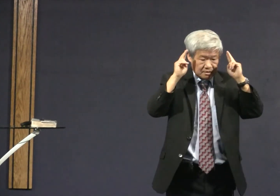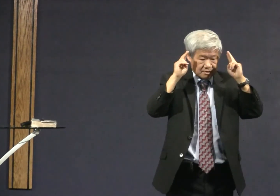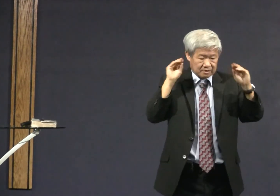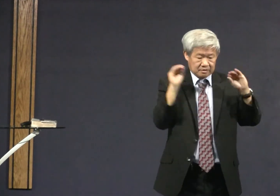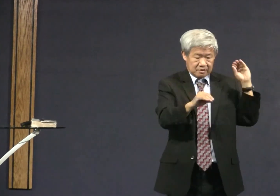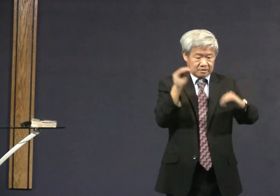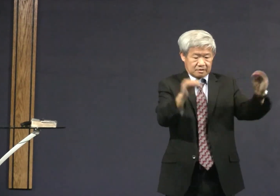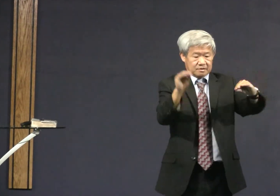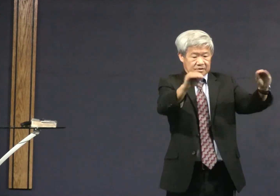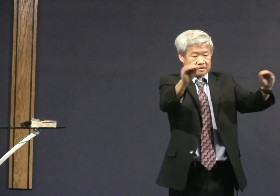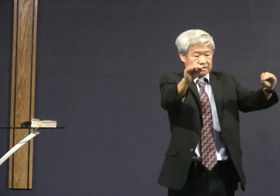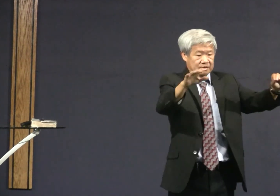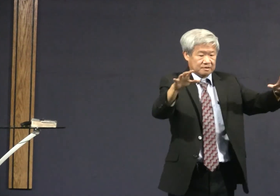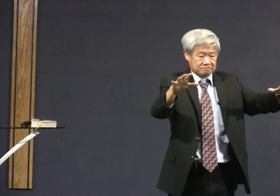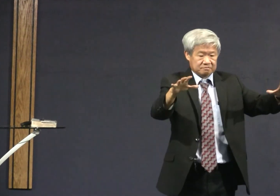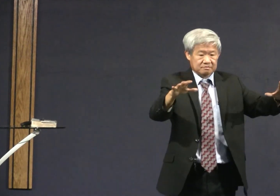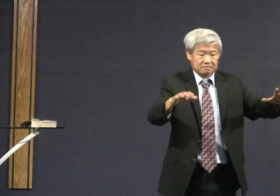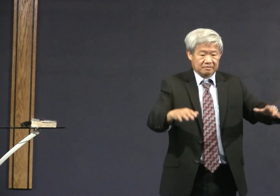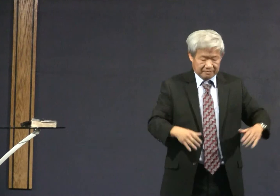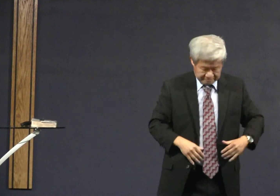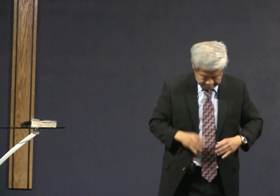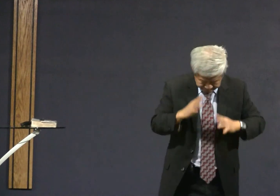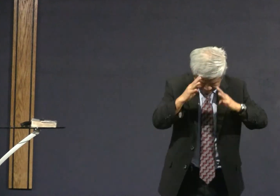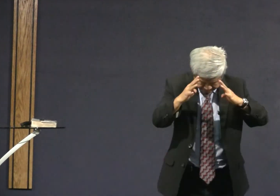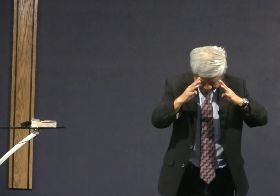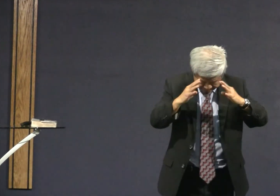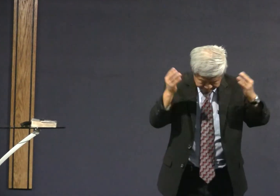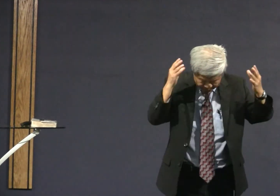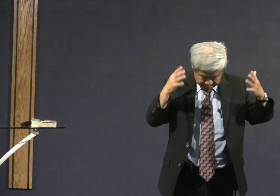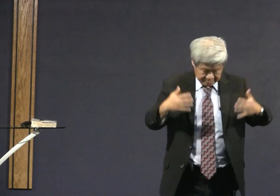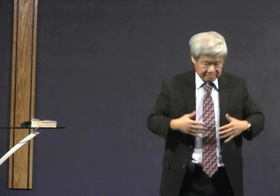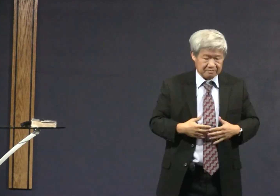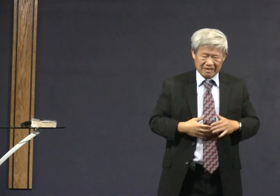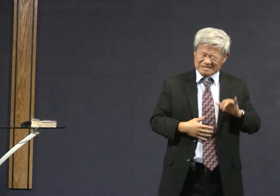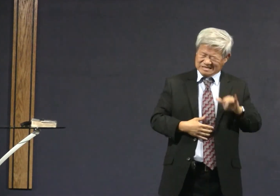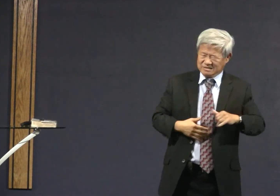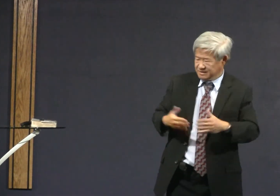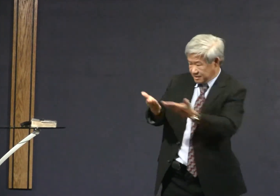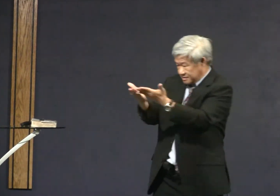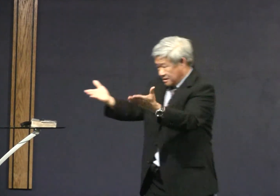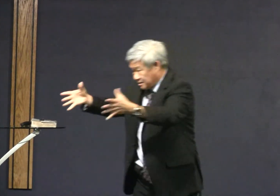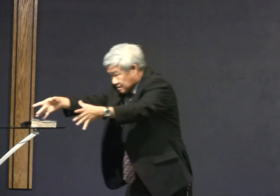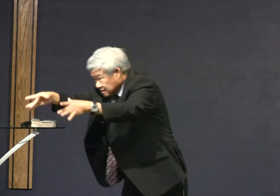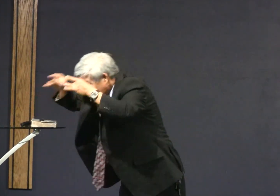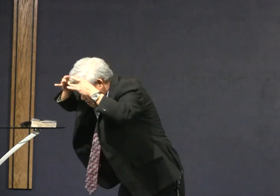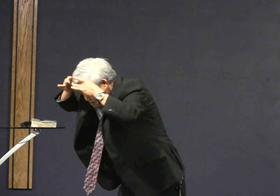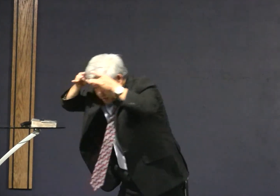And once we began celebrating Halloween, it came from their imagination.